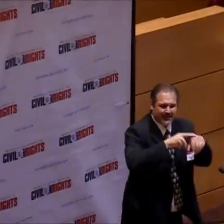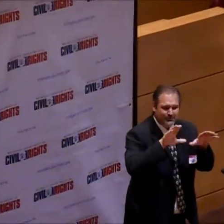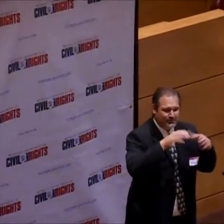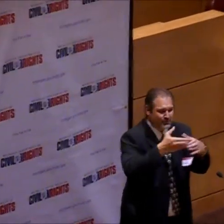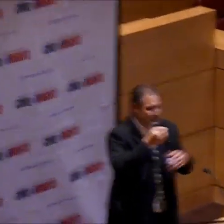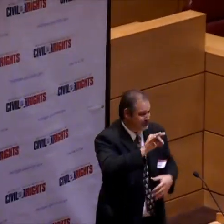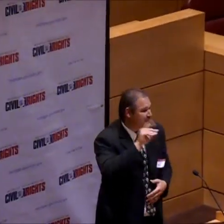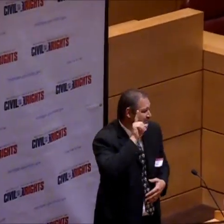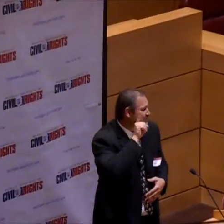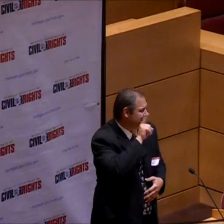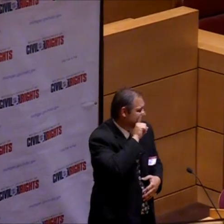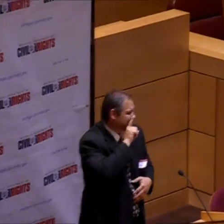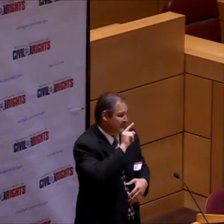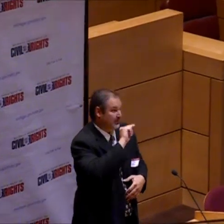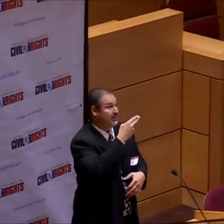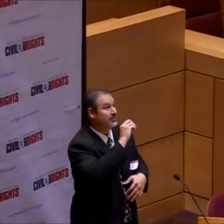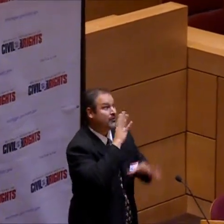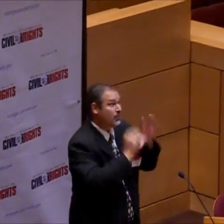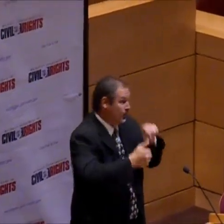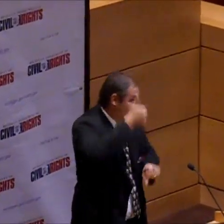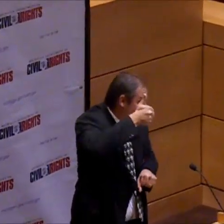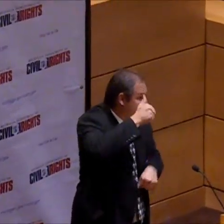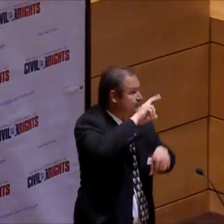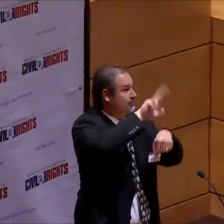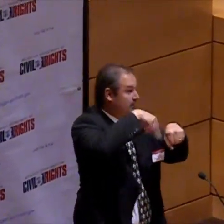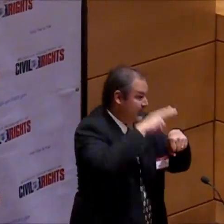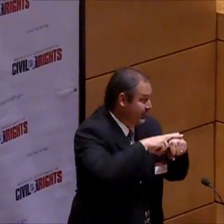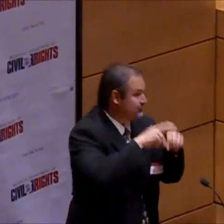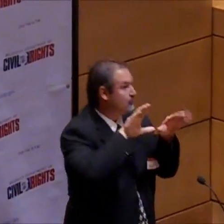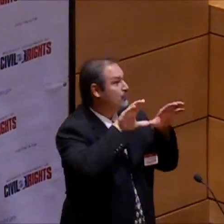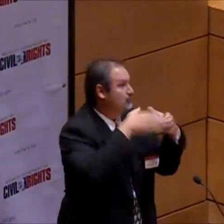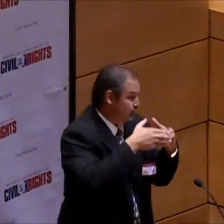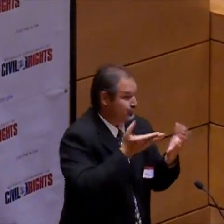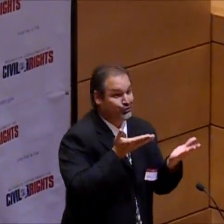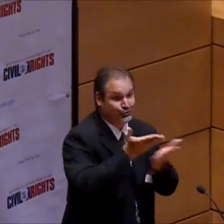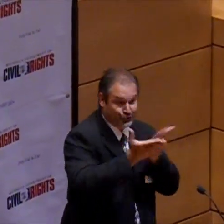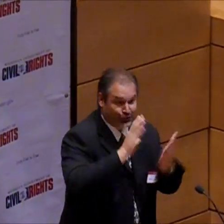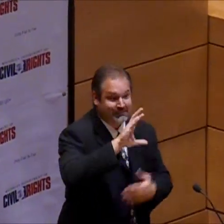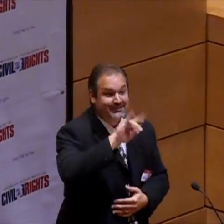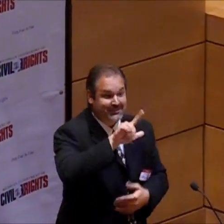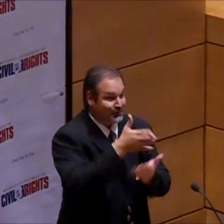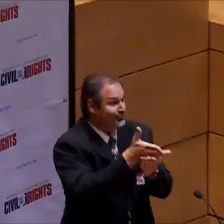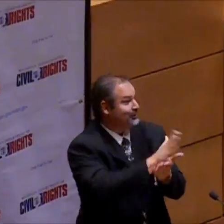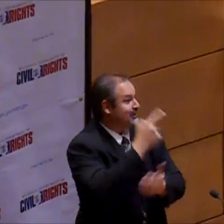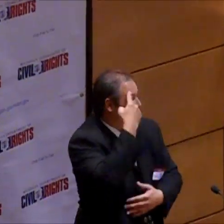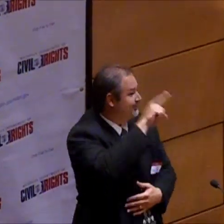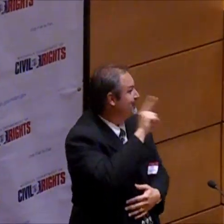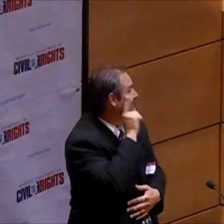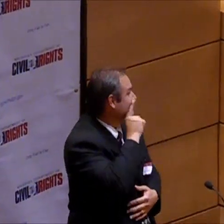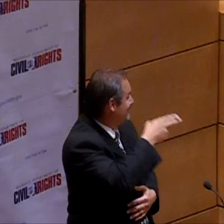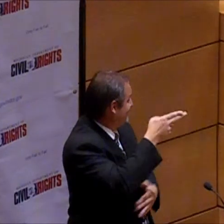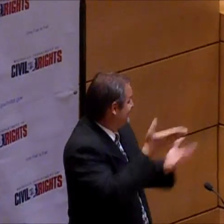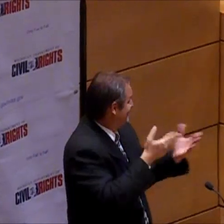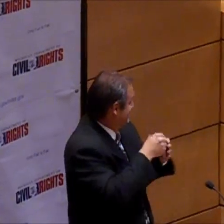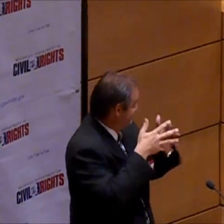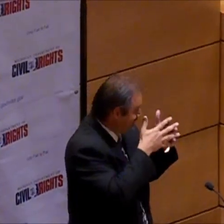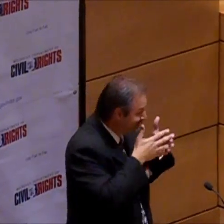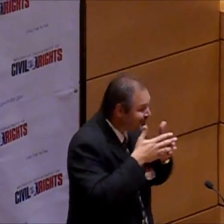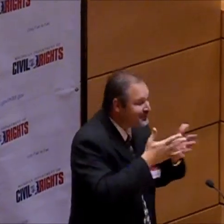We are a chapter of the National Court of Deaf. We are the oldest national room that services the civil rights for the Deaf and Hard of Hearing